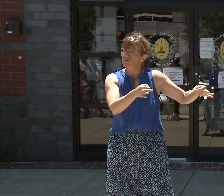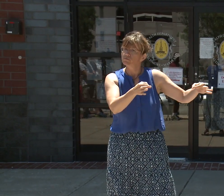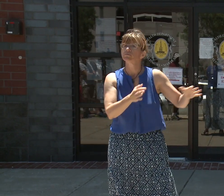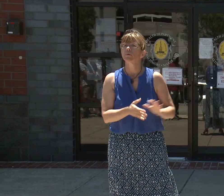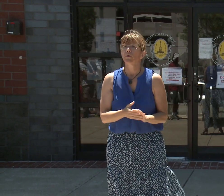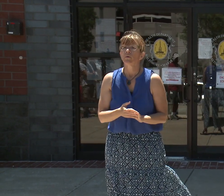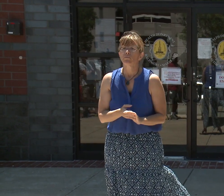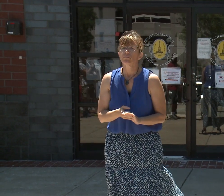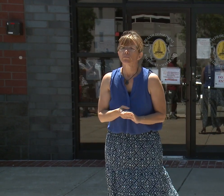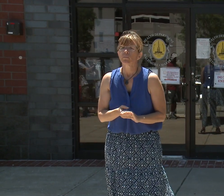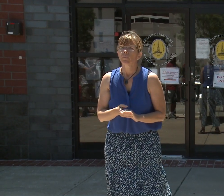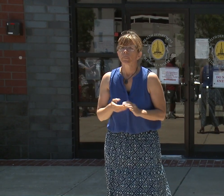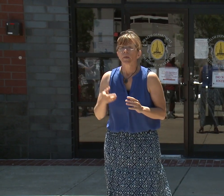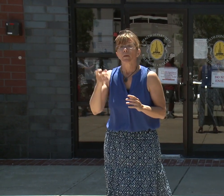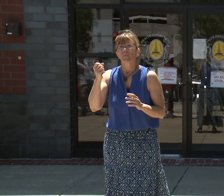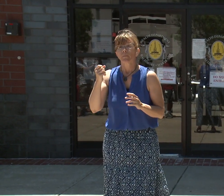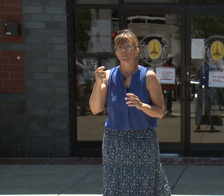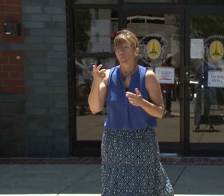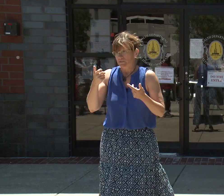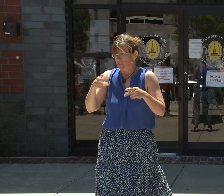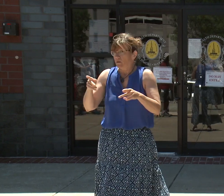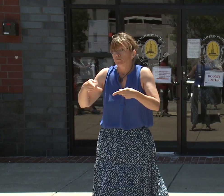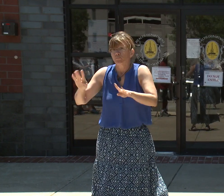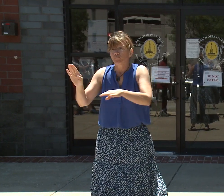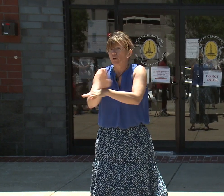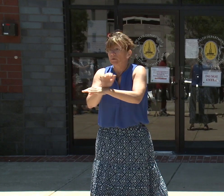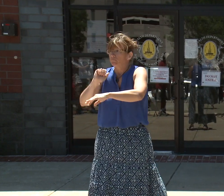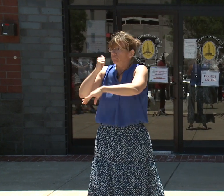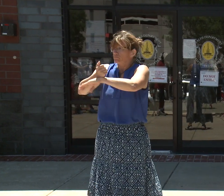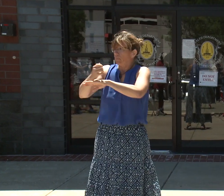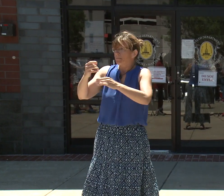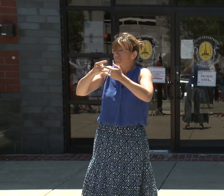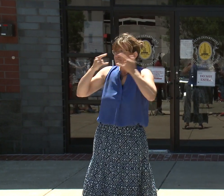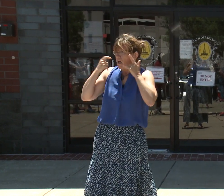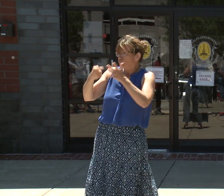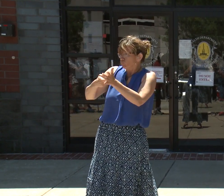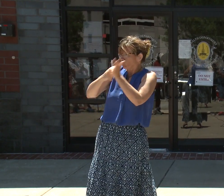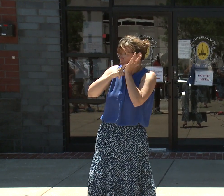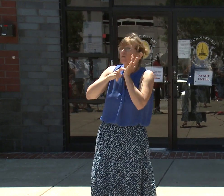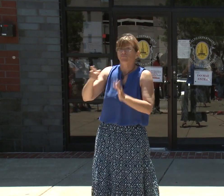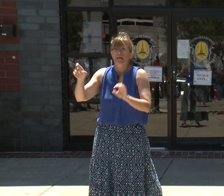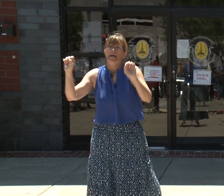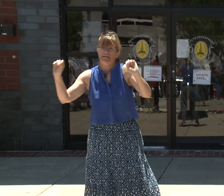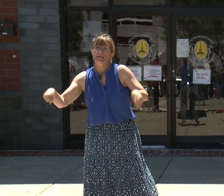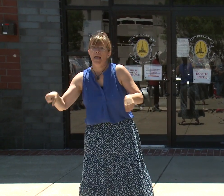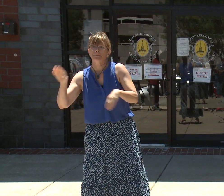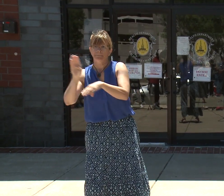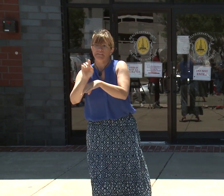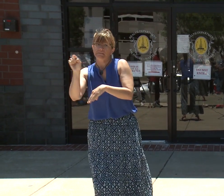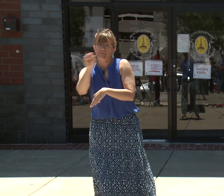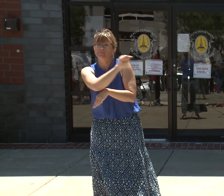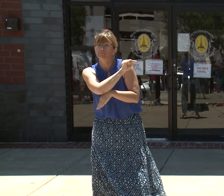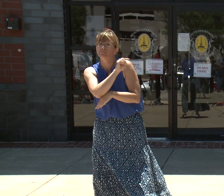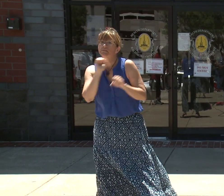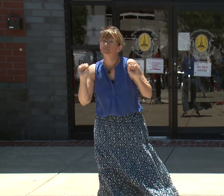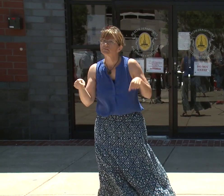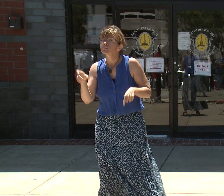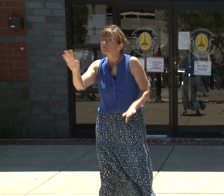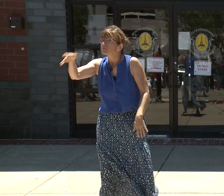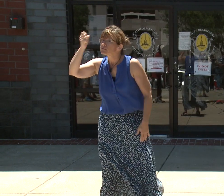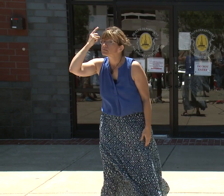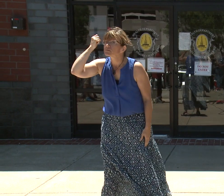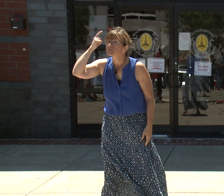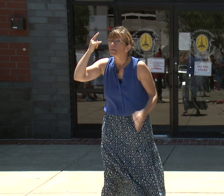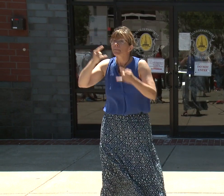masks of any individuals who enter their establishment. This update removes mask requirements for all when indoors. However,